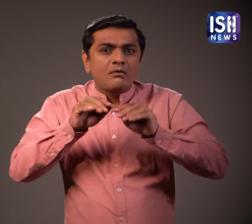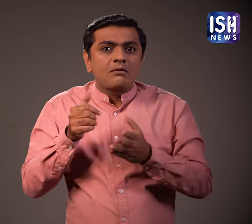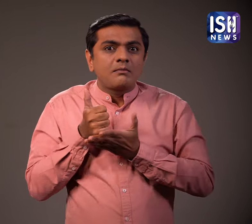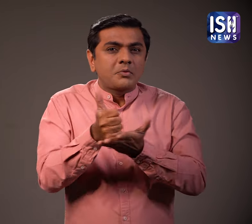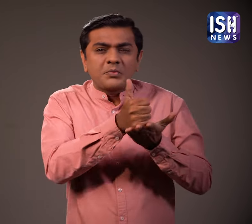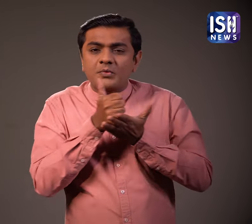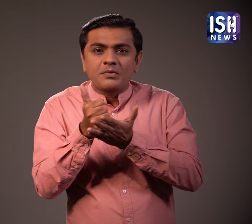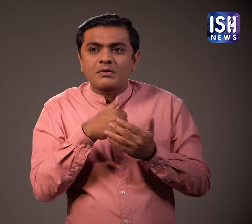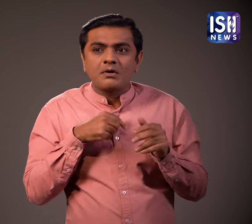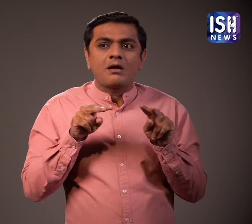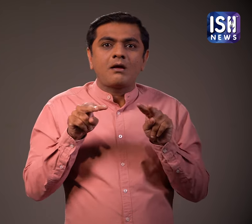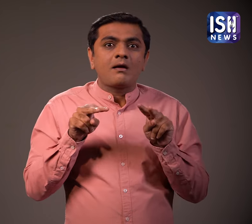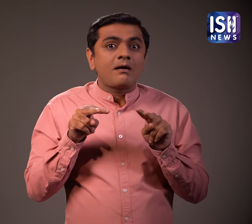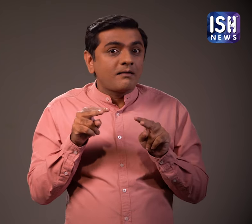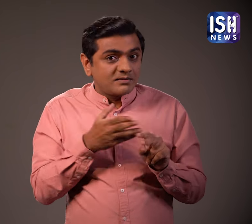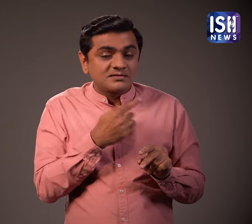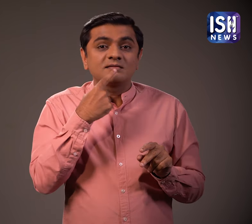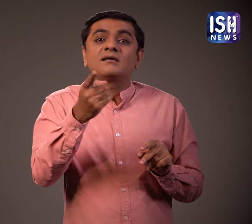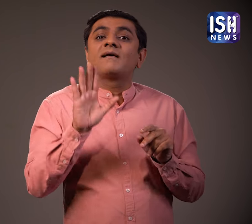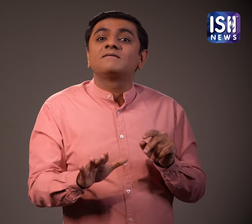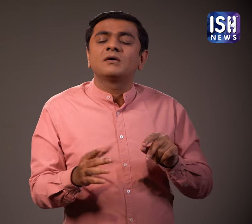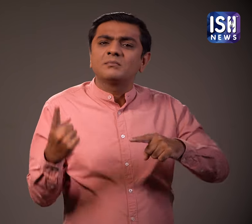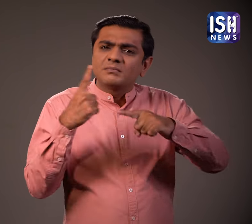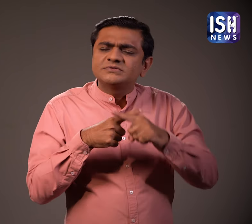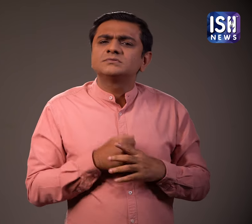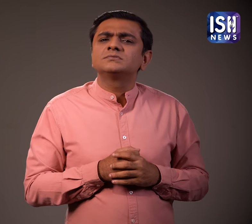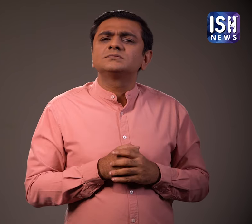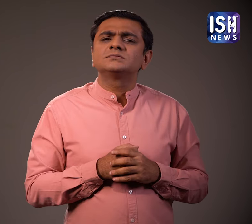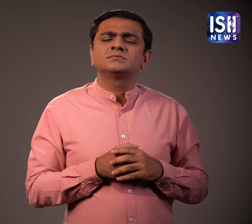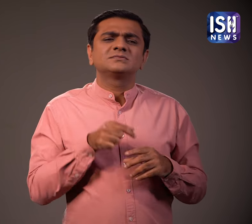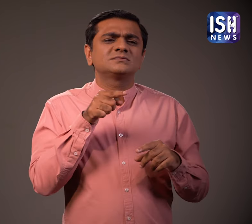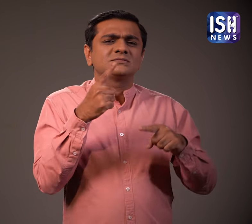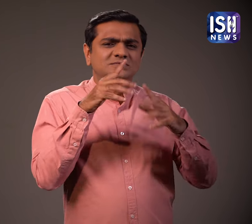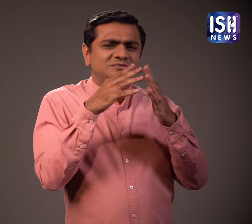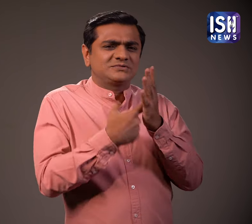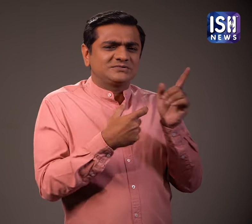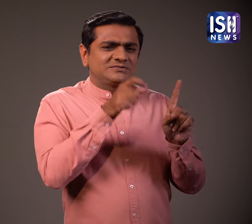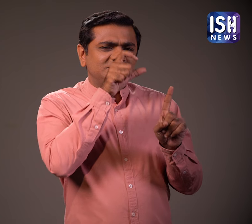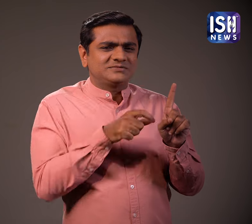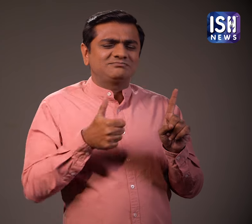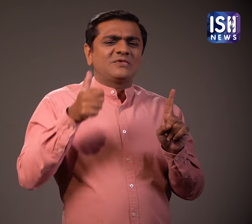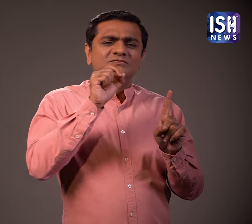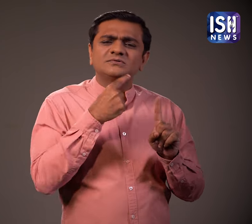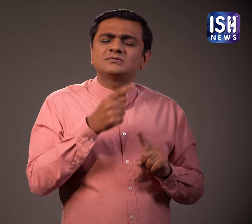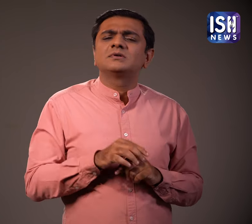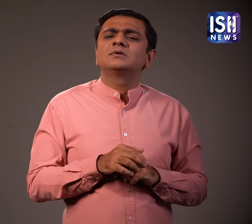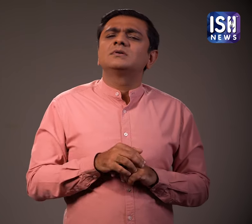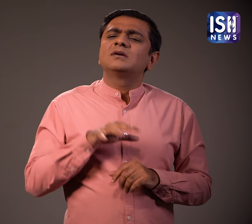people made sure they bought the tickets. The Western Railway official said, when we ask the ticketless travellers